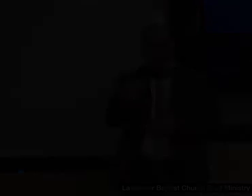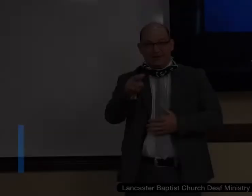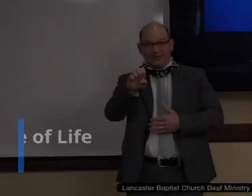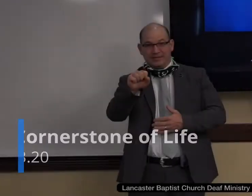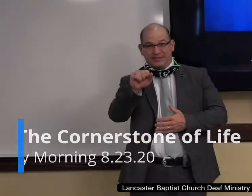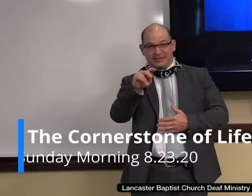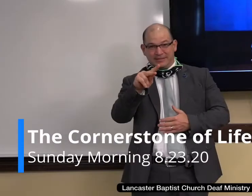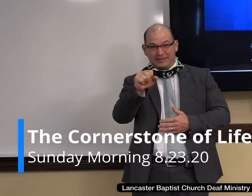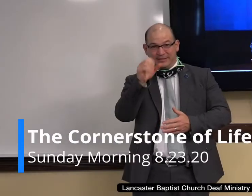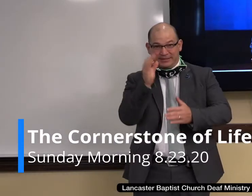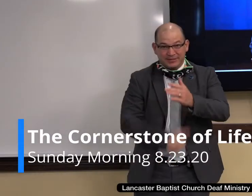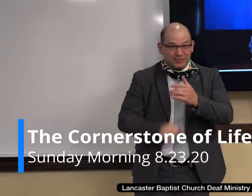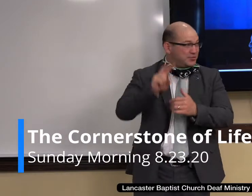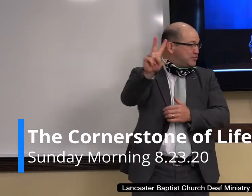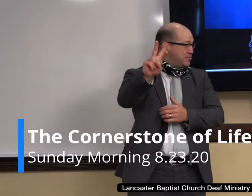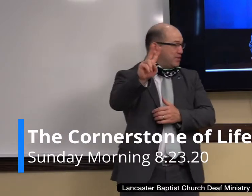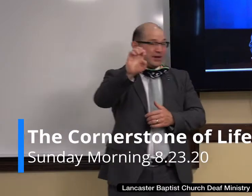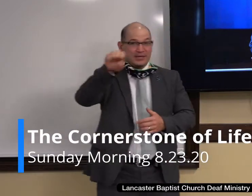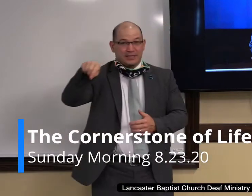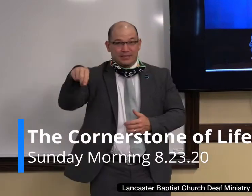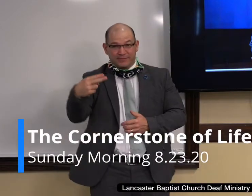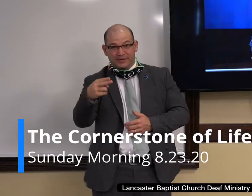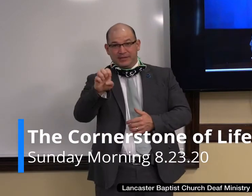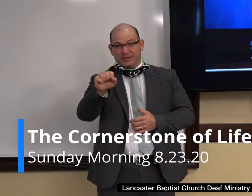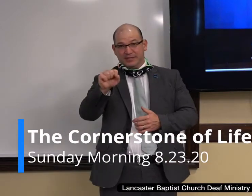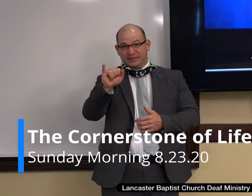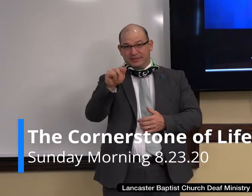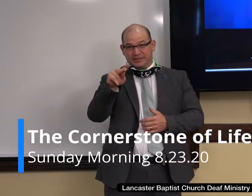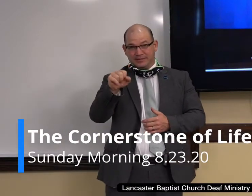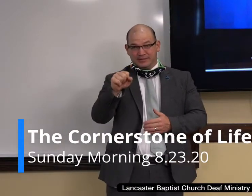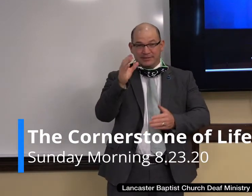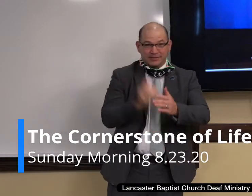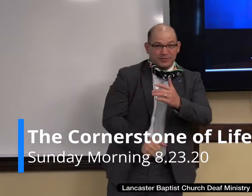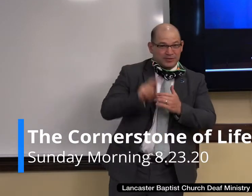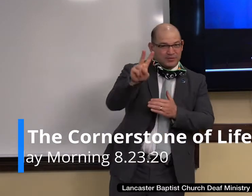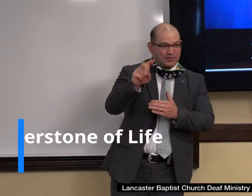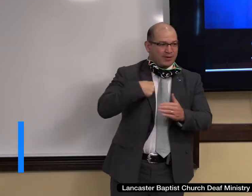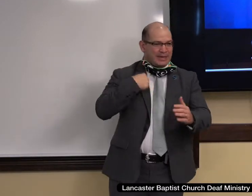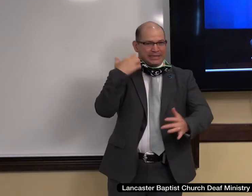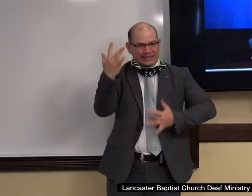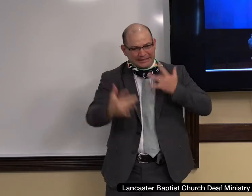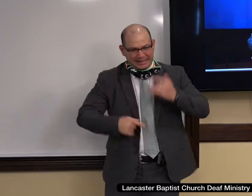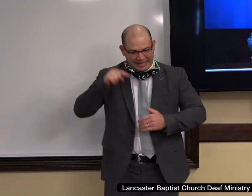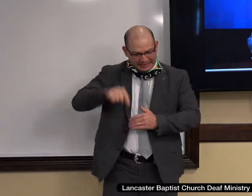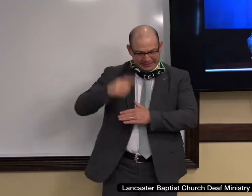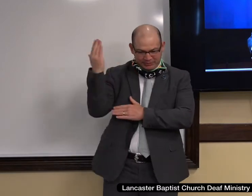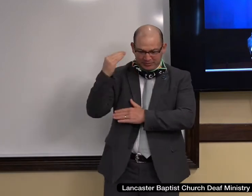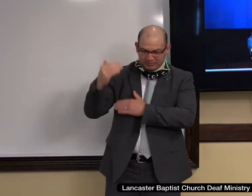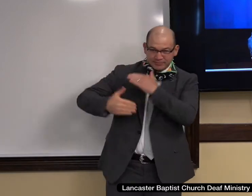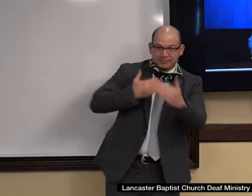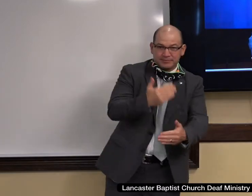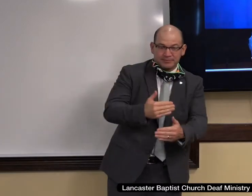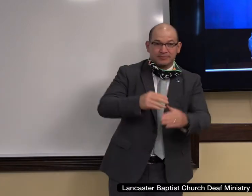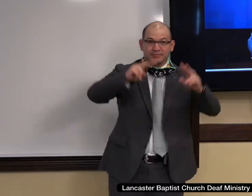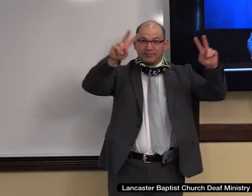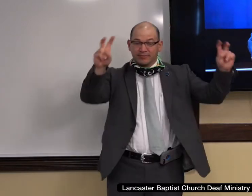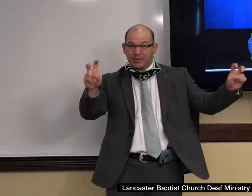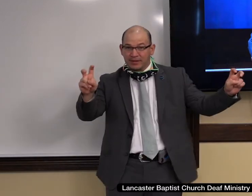Ephesians chapter 2 and I am so excited about this series. I have entitled the series Avoiding